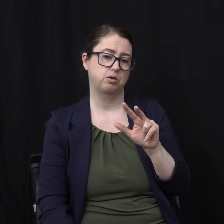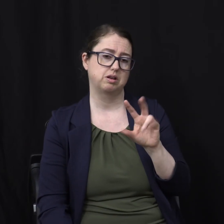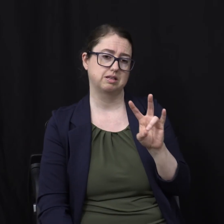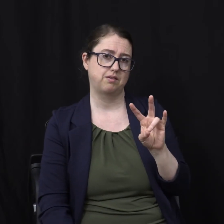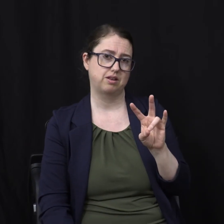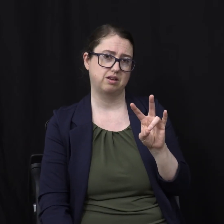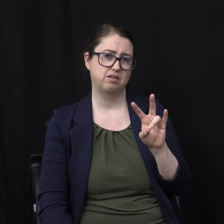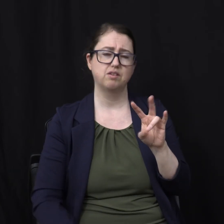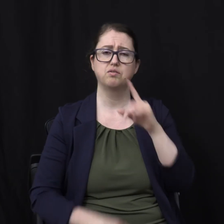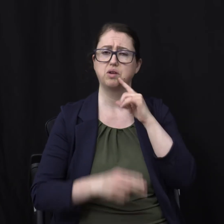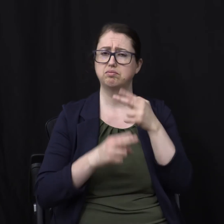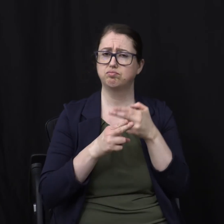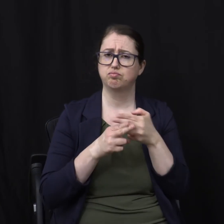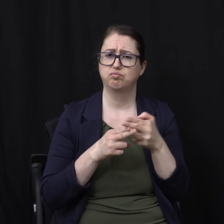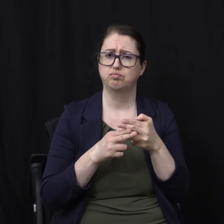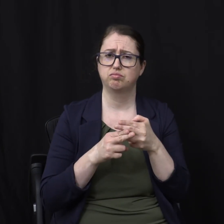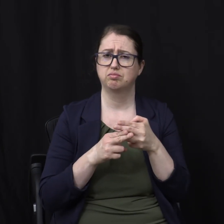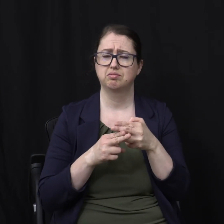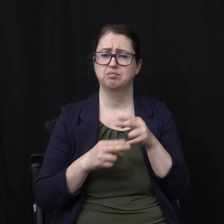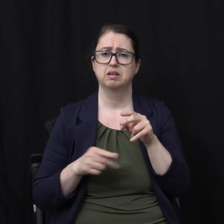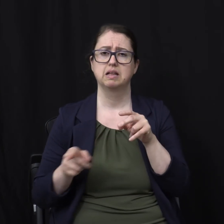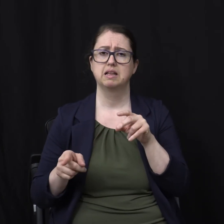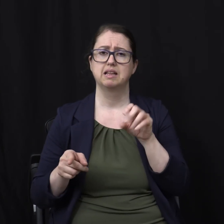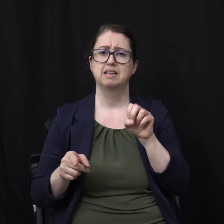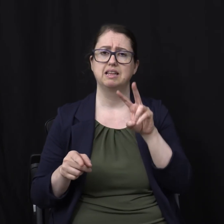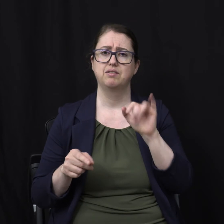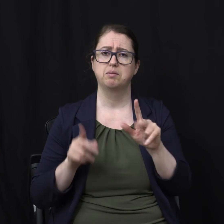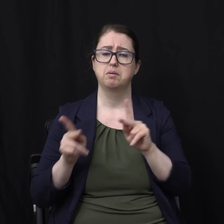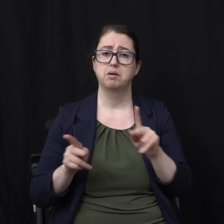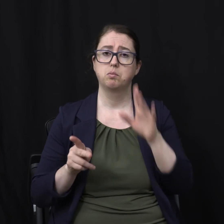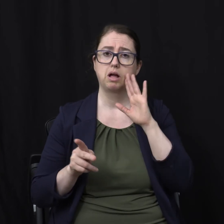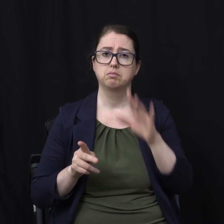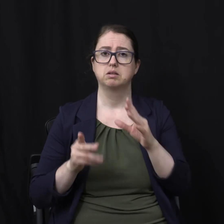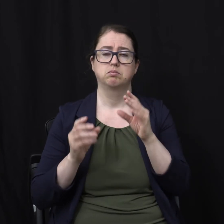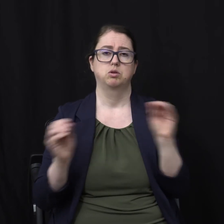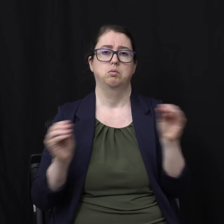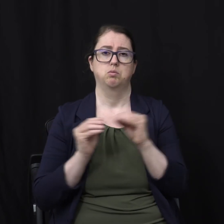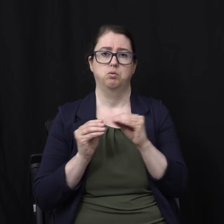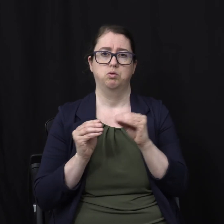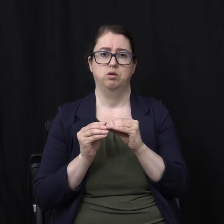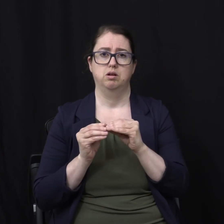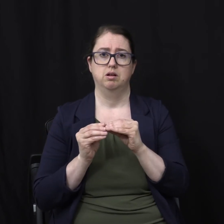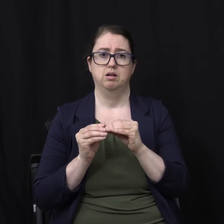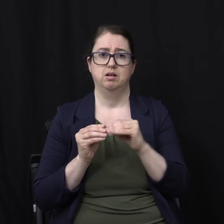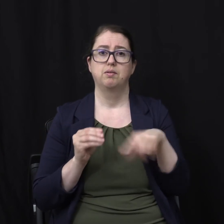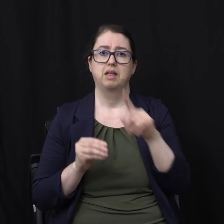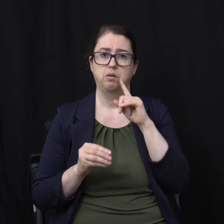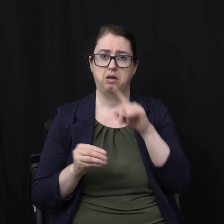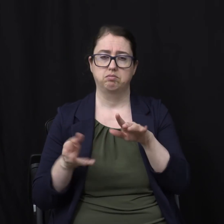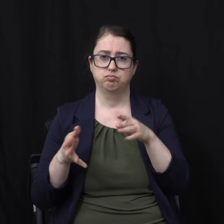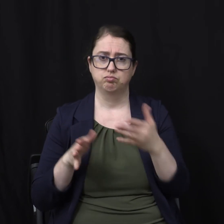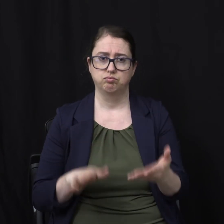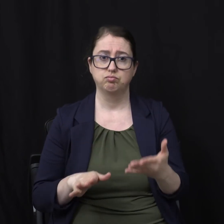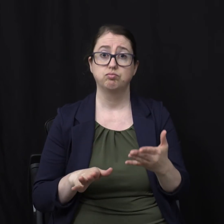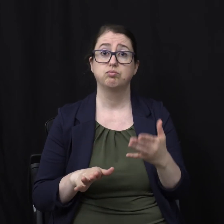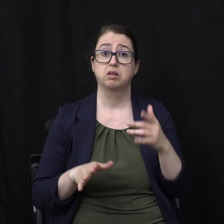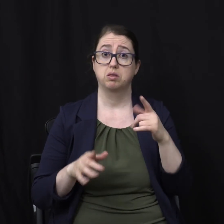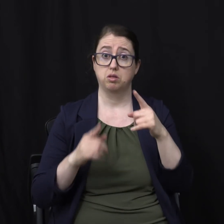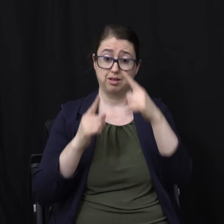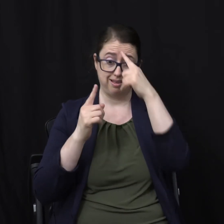For yet a little while And the wicked shall be What does it say? No more The wicked shall perish And the enemies of the Lord Like